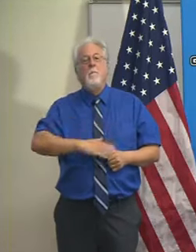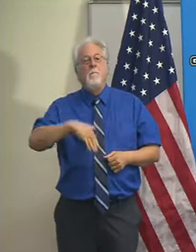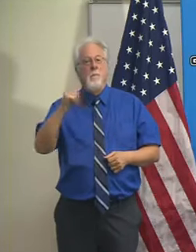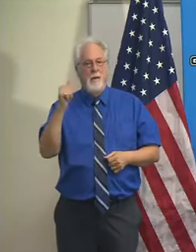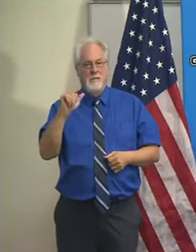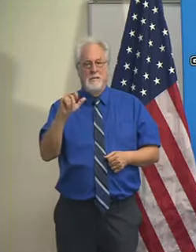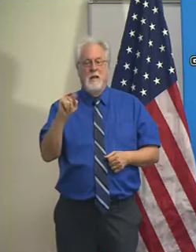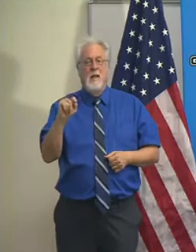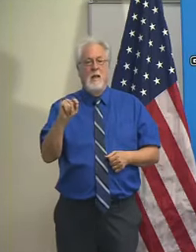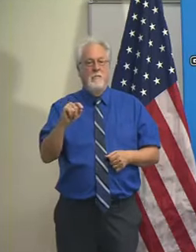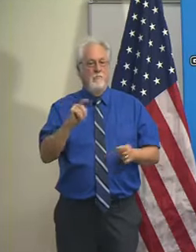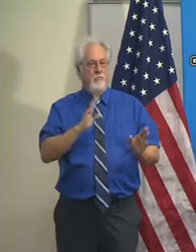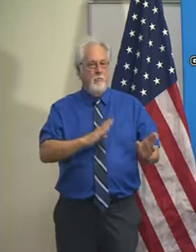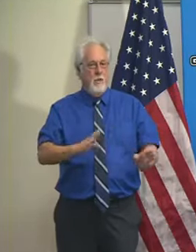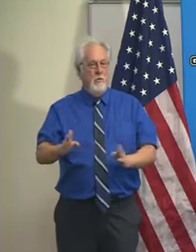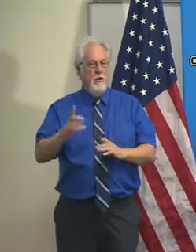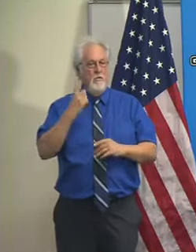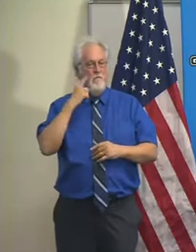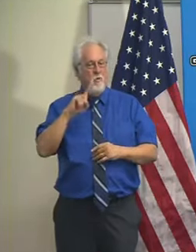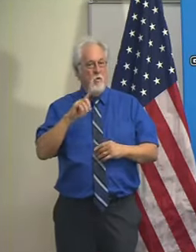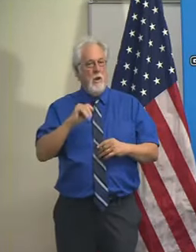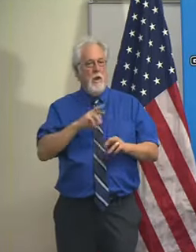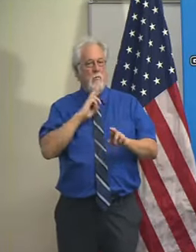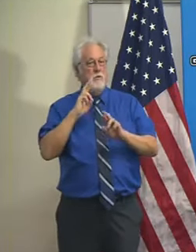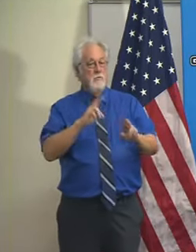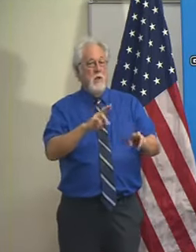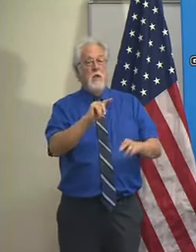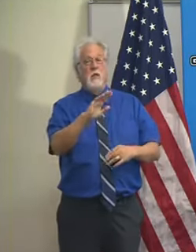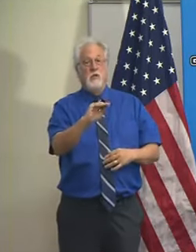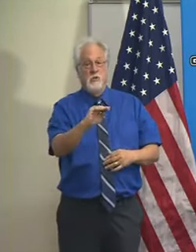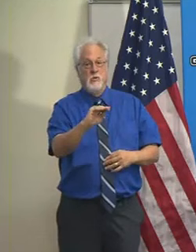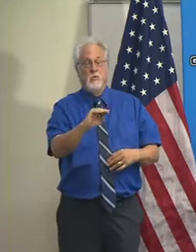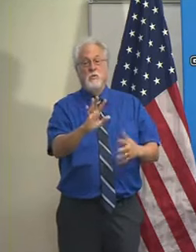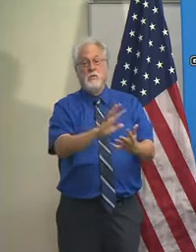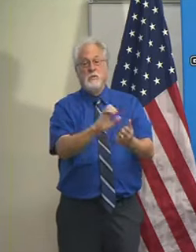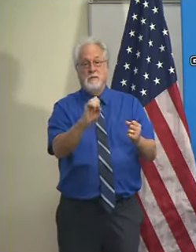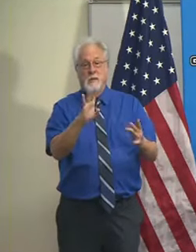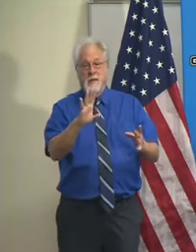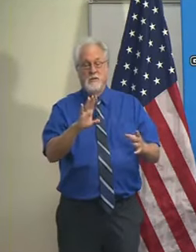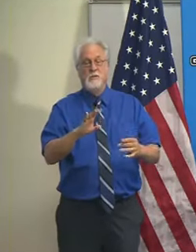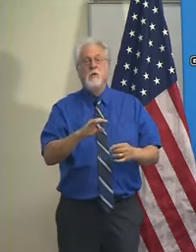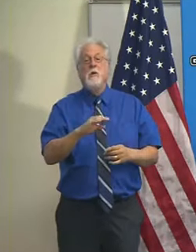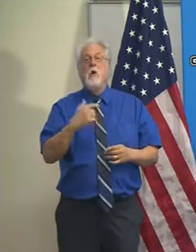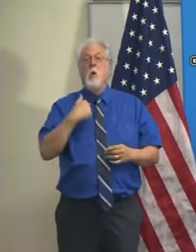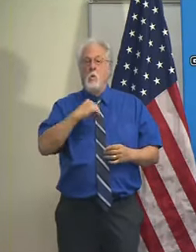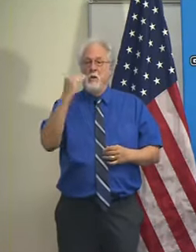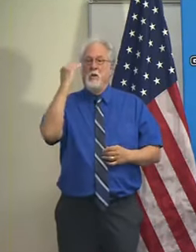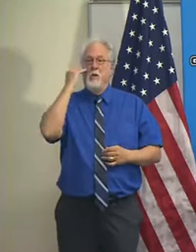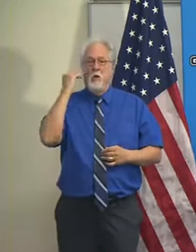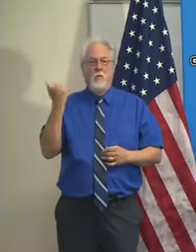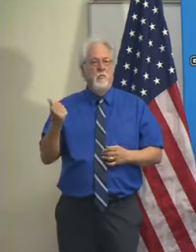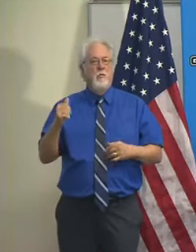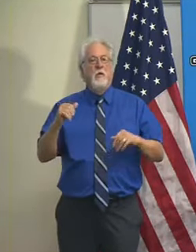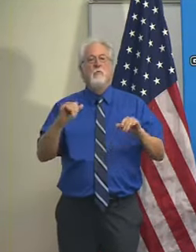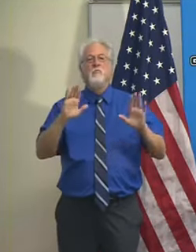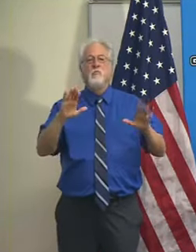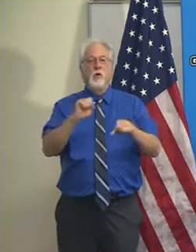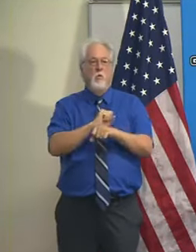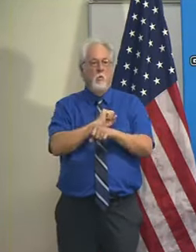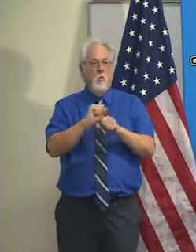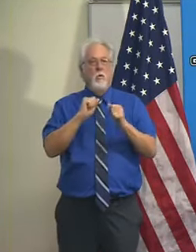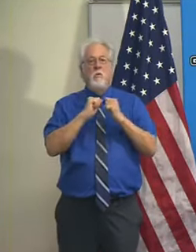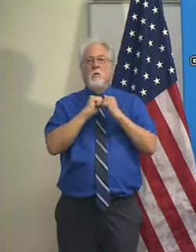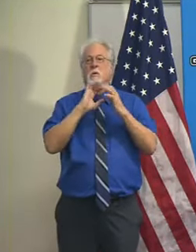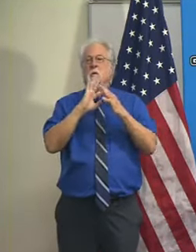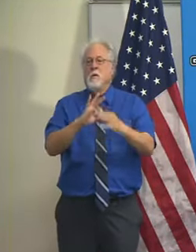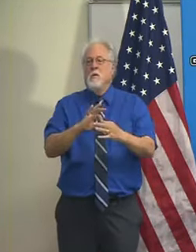at preparing for and responding to a disaster. We know that they've been doing great work with respect to